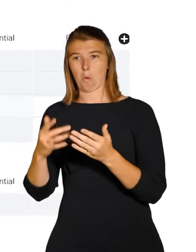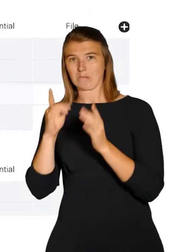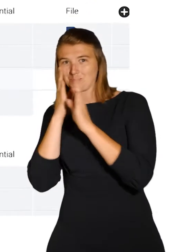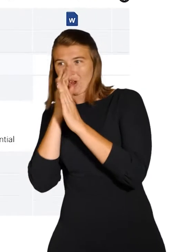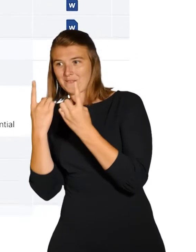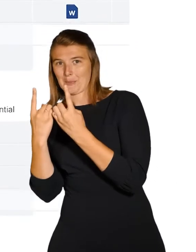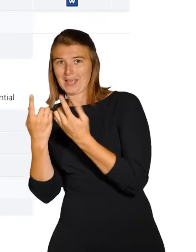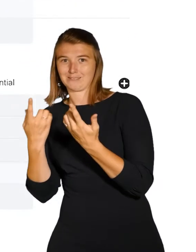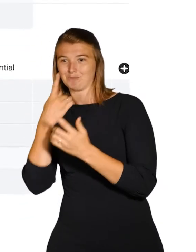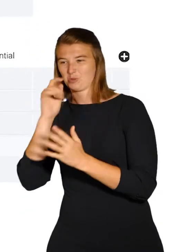well, private.